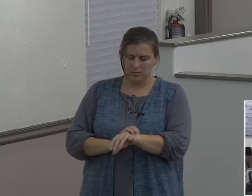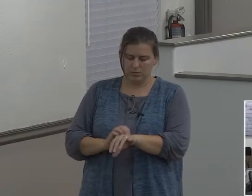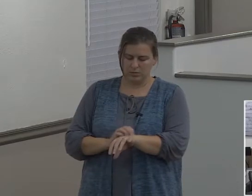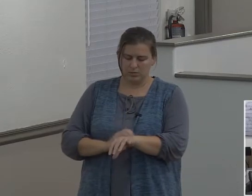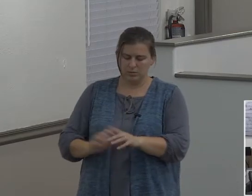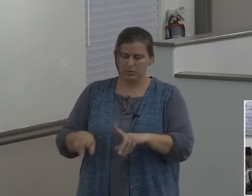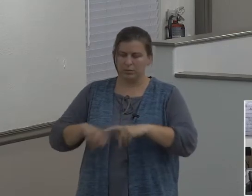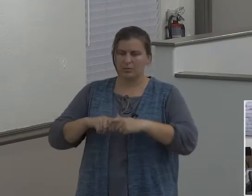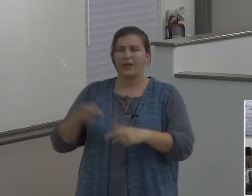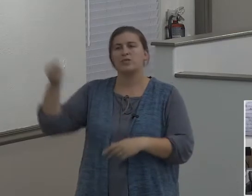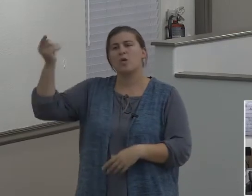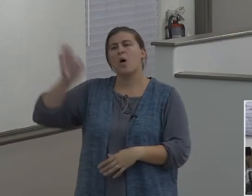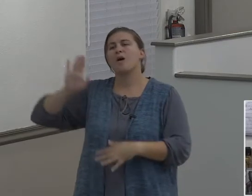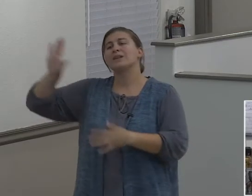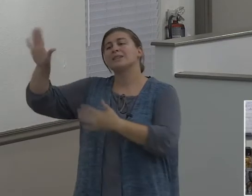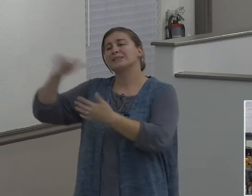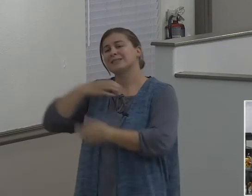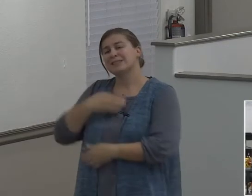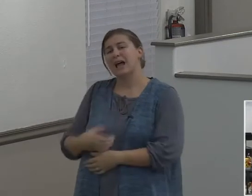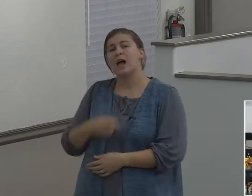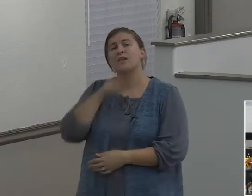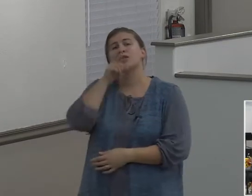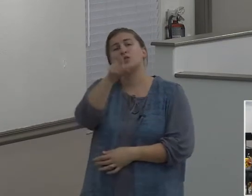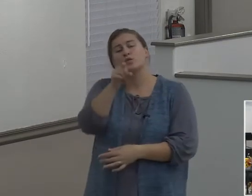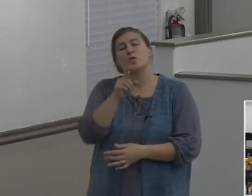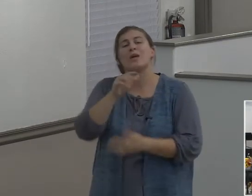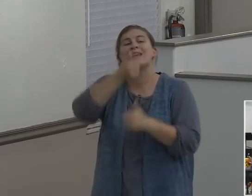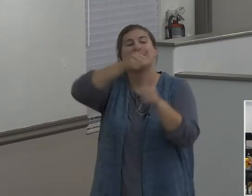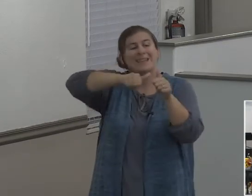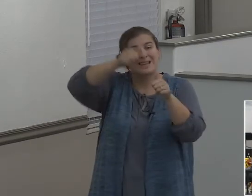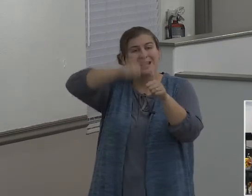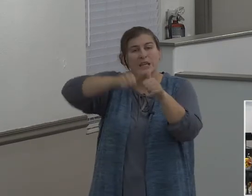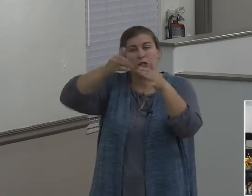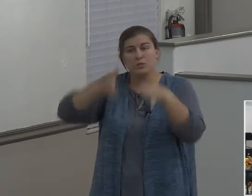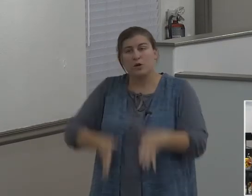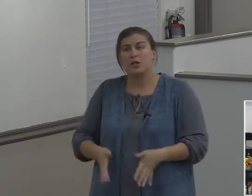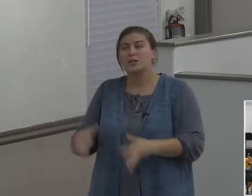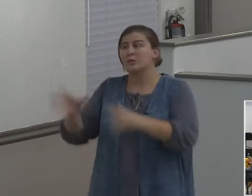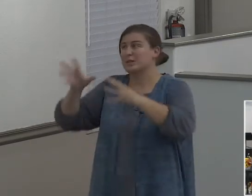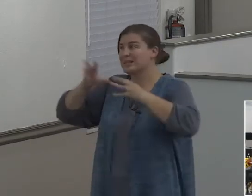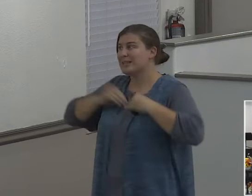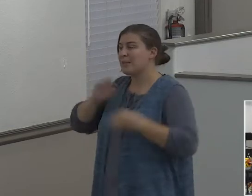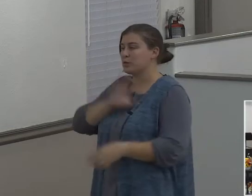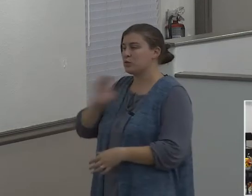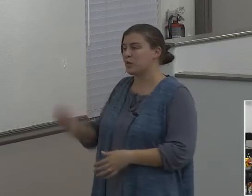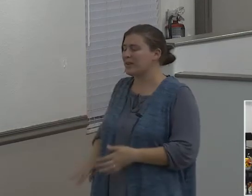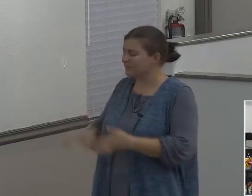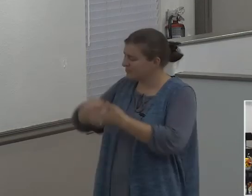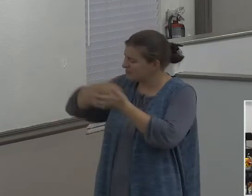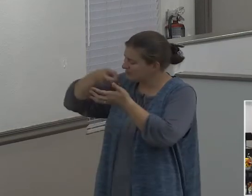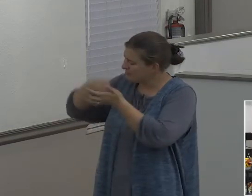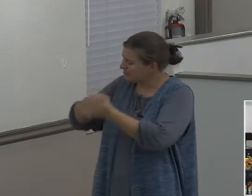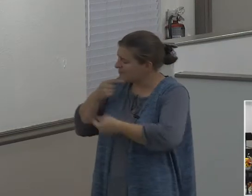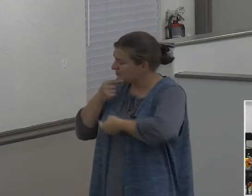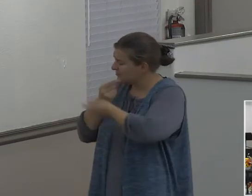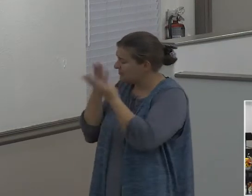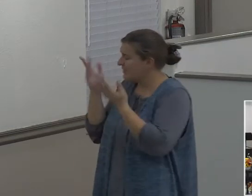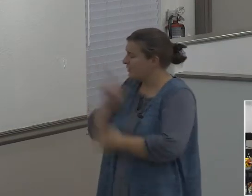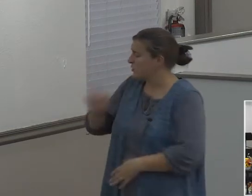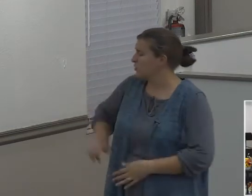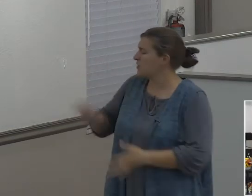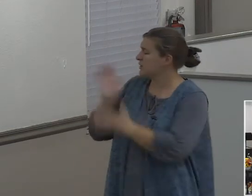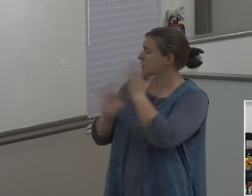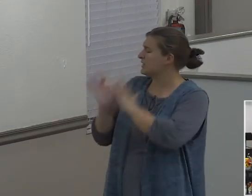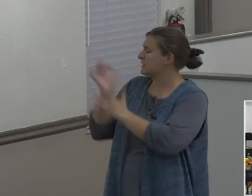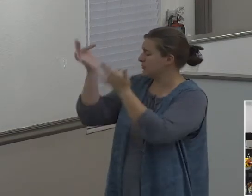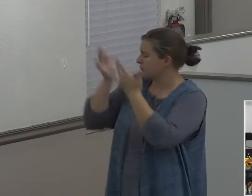The will of God is that every single lost sinner would bow their knee to Christ and say, Lord Jesus, have mercy on me. Save me.